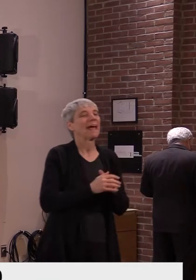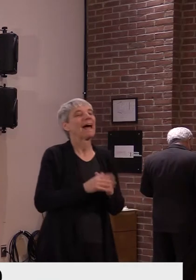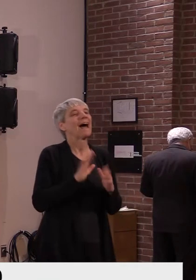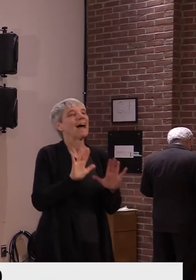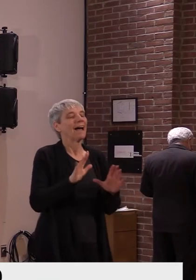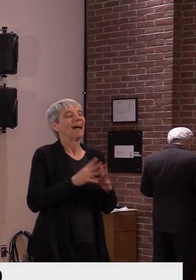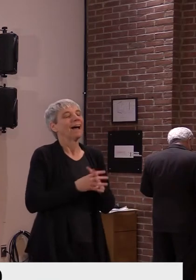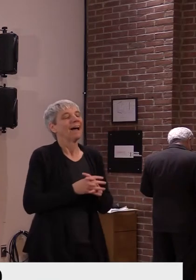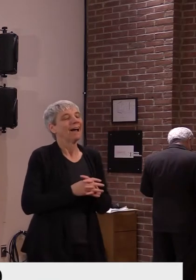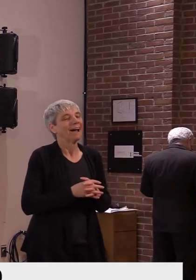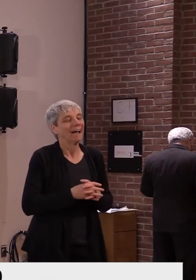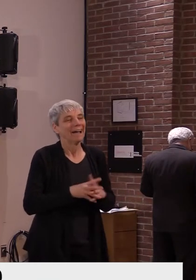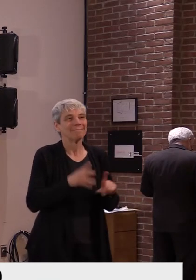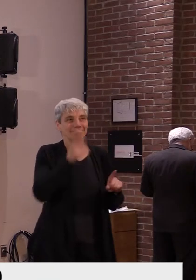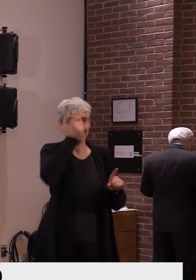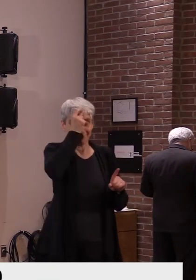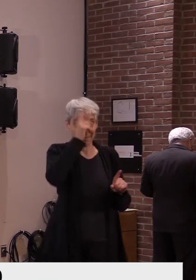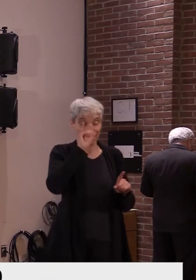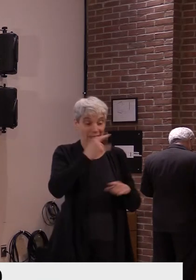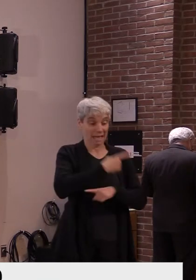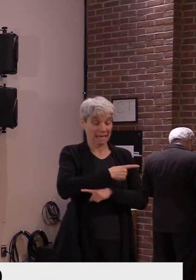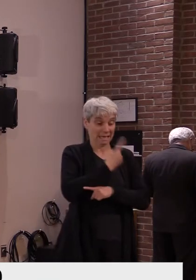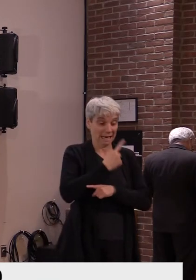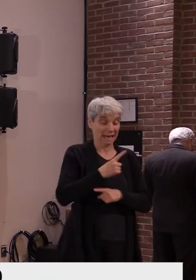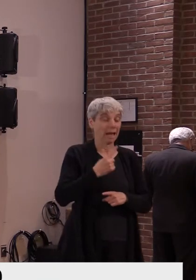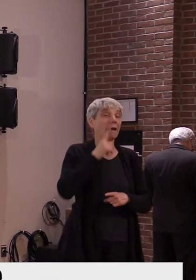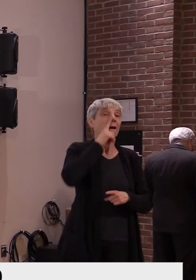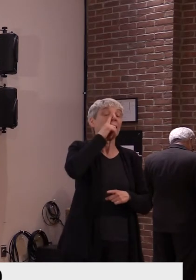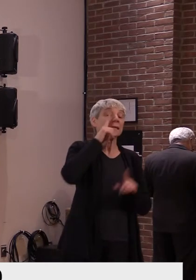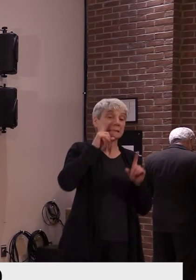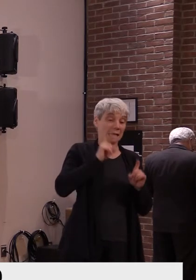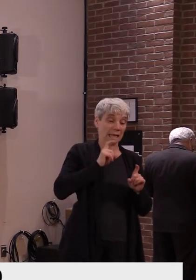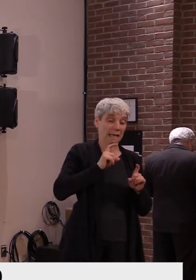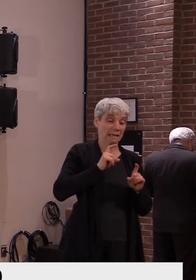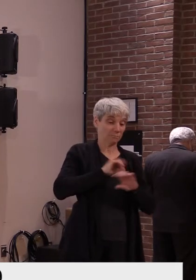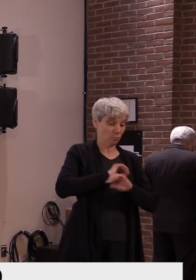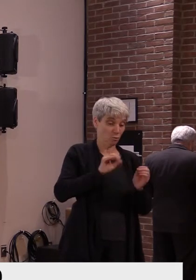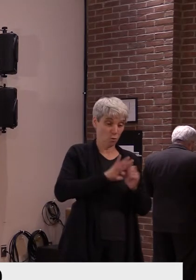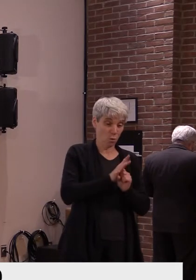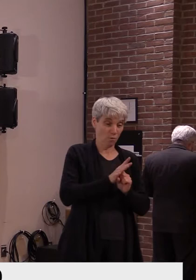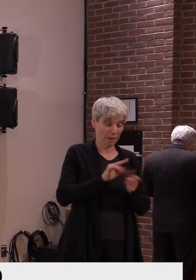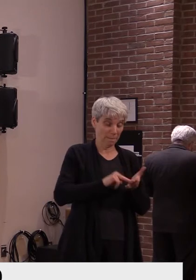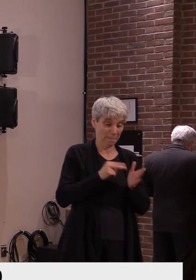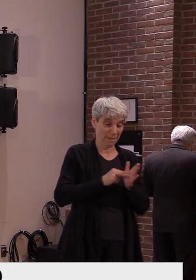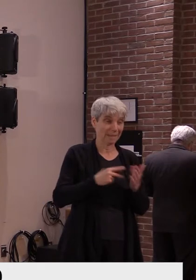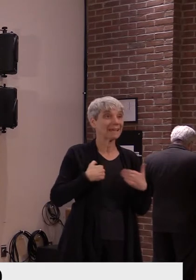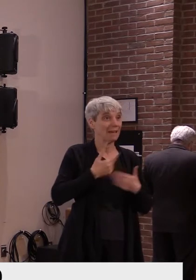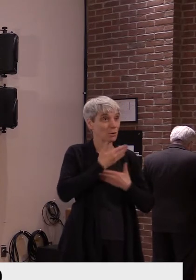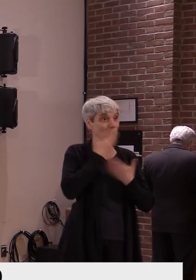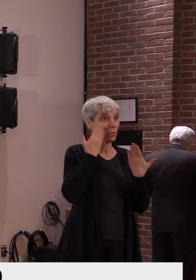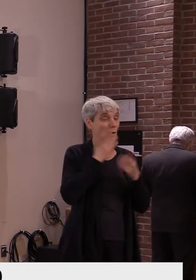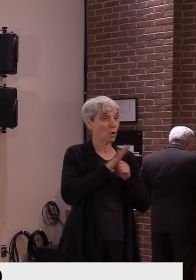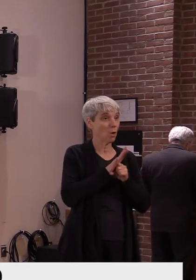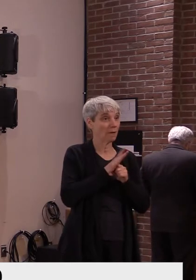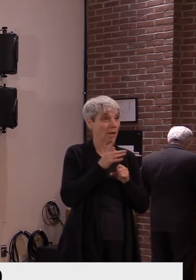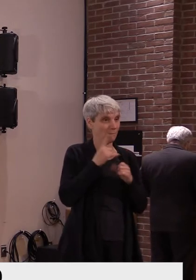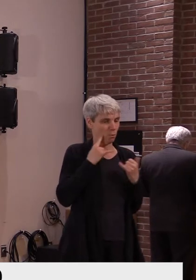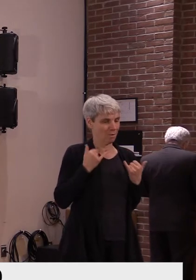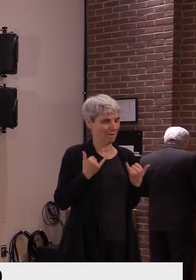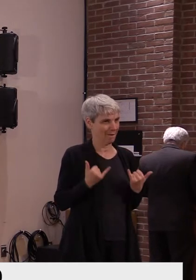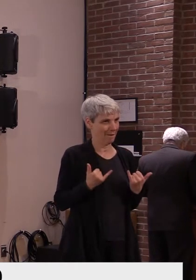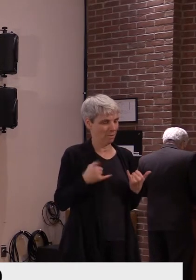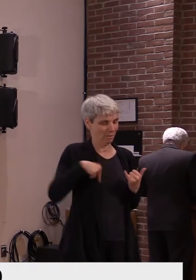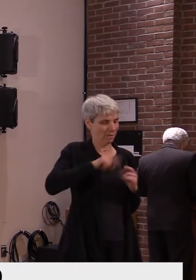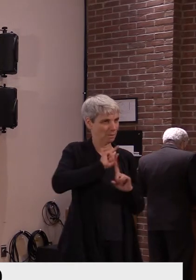we always say that the day you have a negative test is the day you had a negative test. It, it is not unfortunately predictive